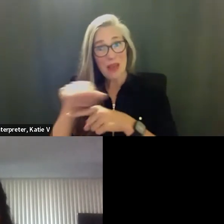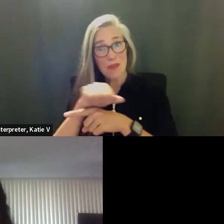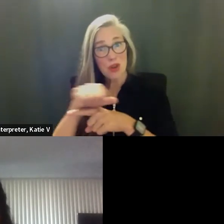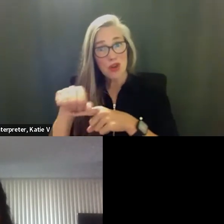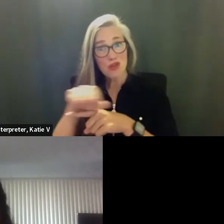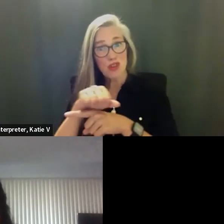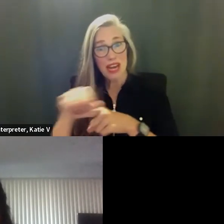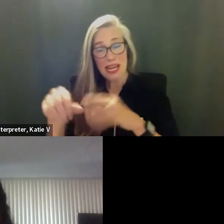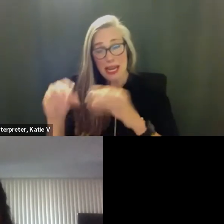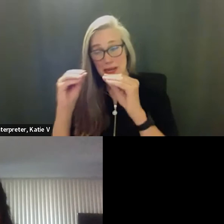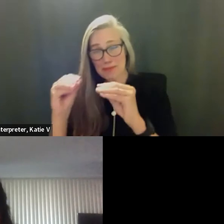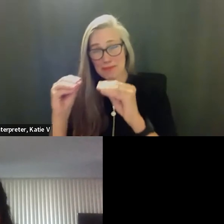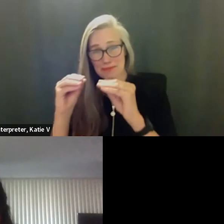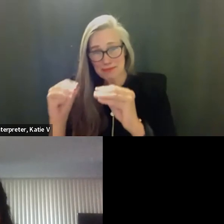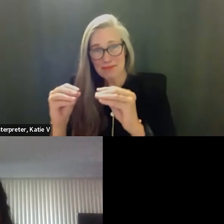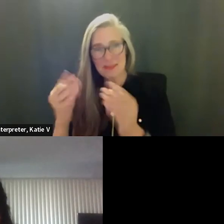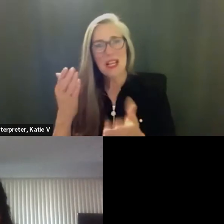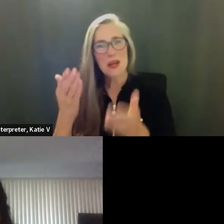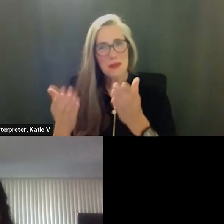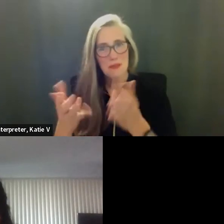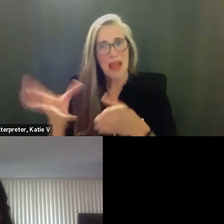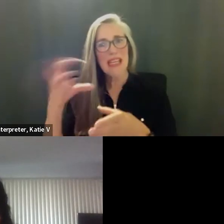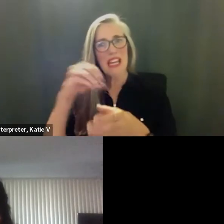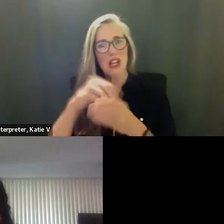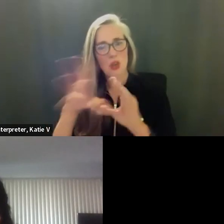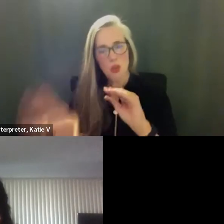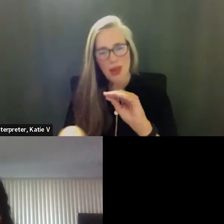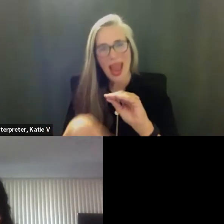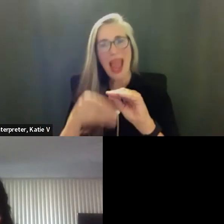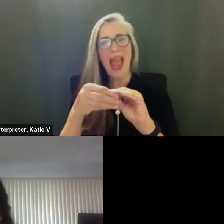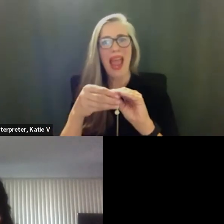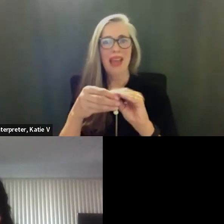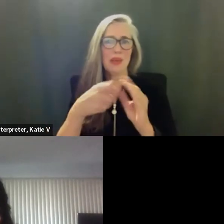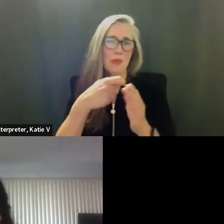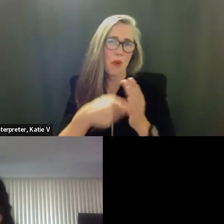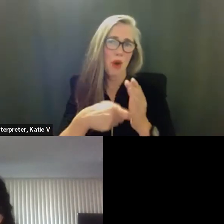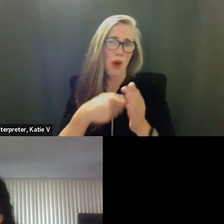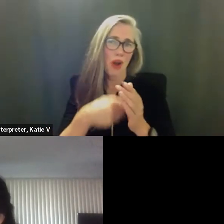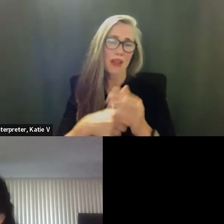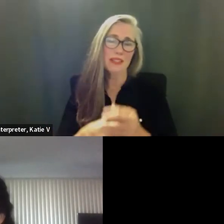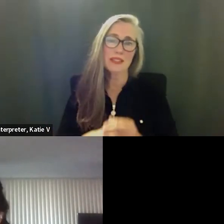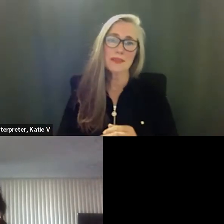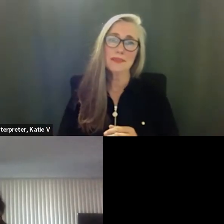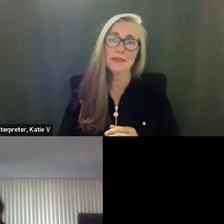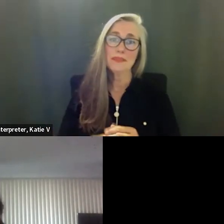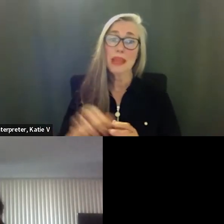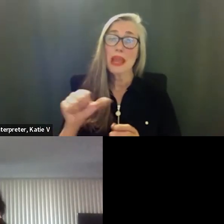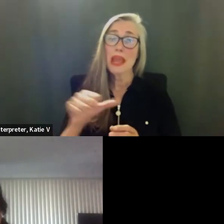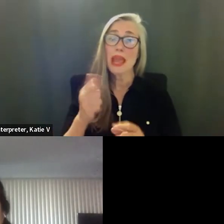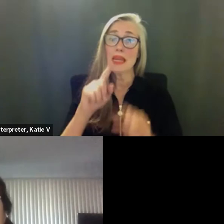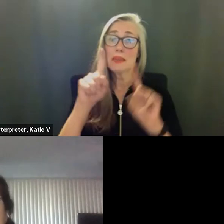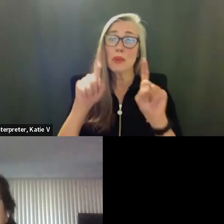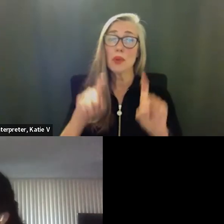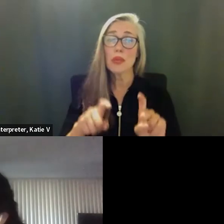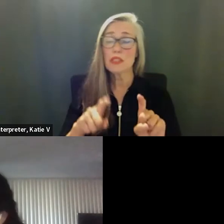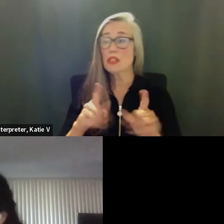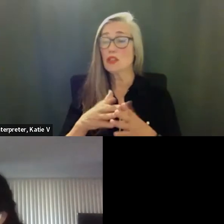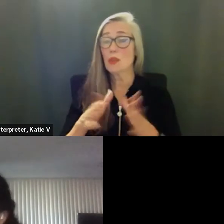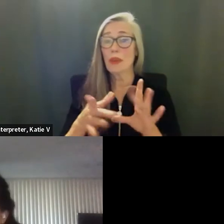bring to your attention um and with that uh any questions or actually public comment yeah